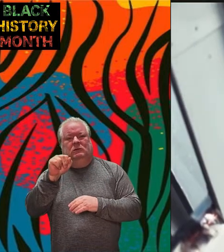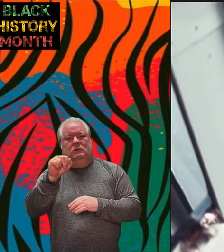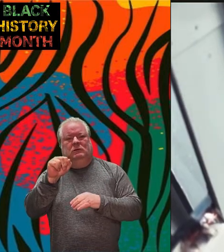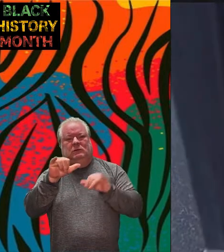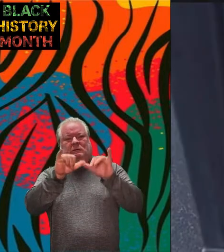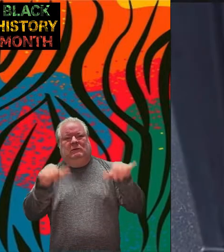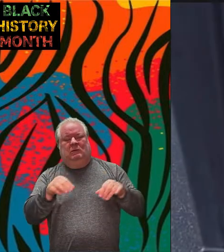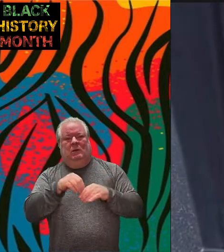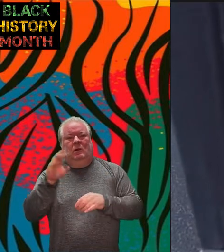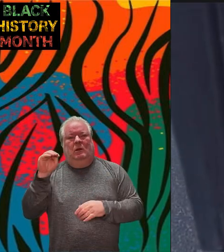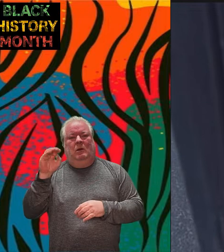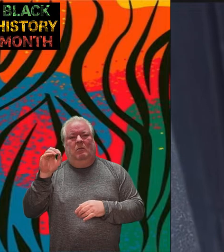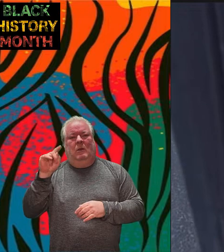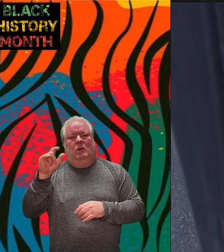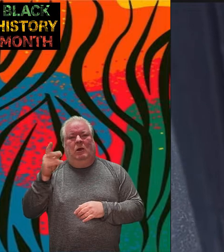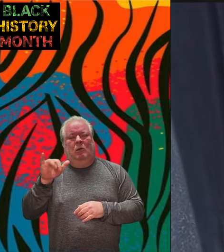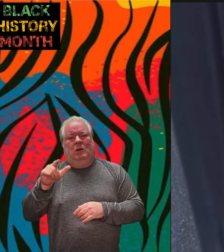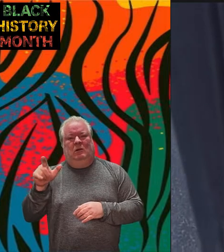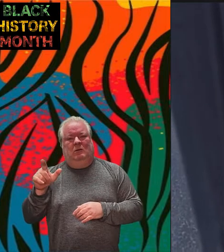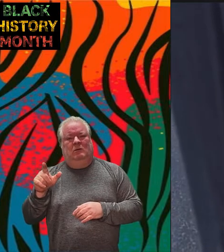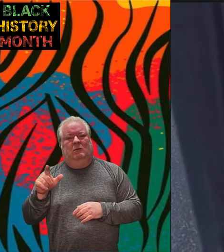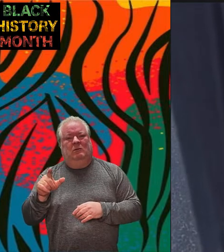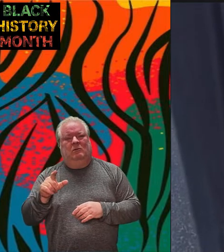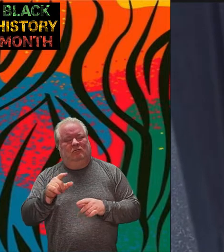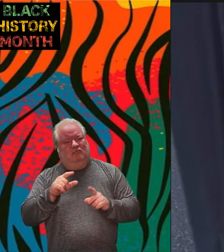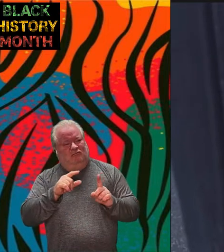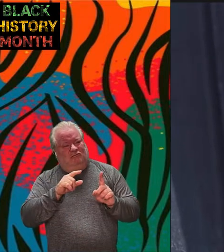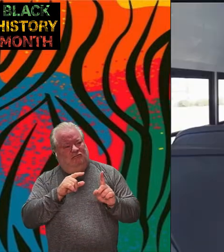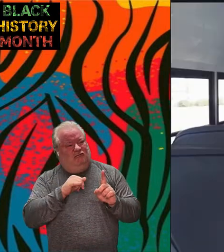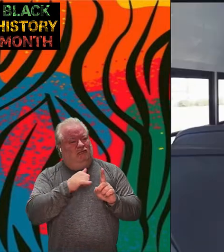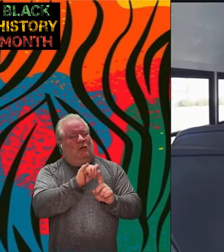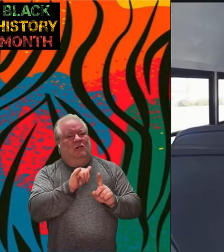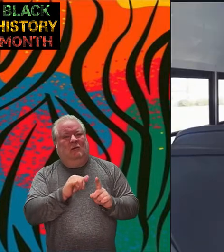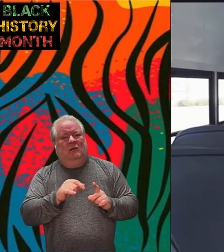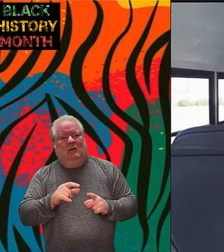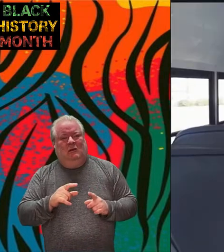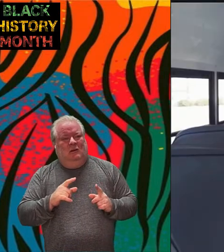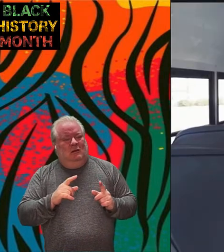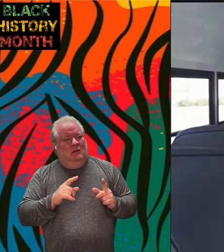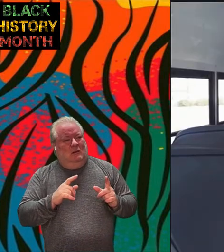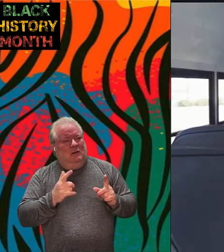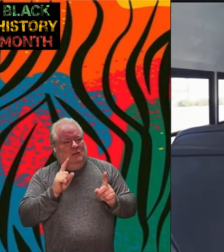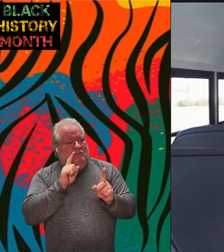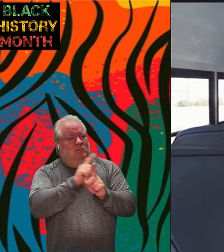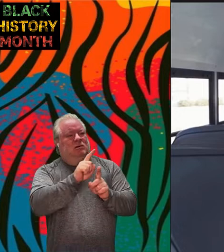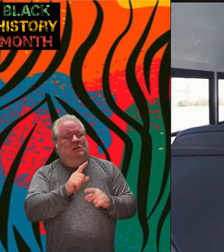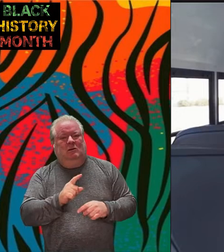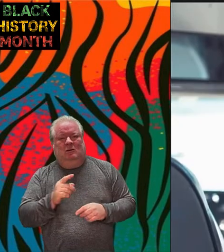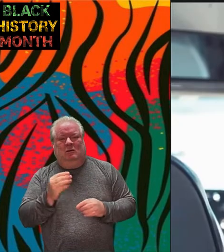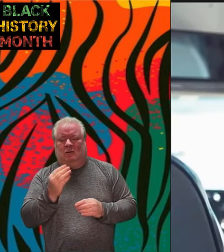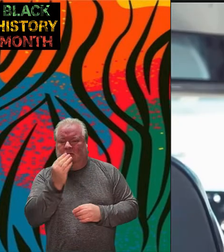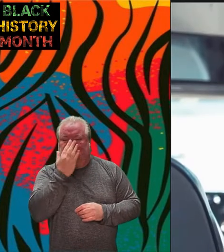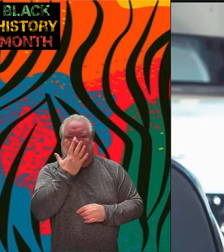intimidated and face threats on this bus line just the other day